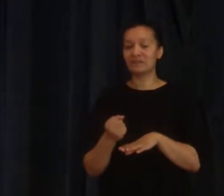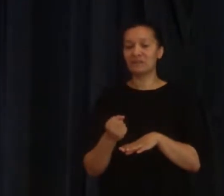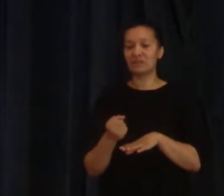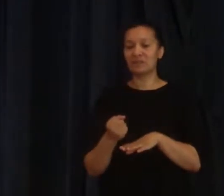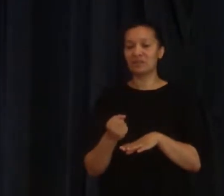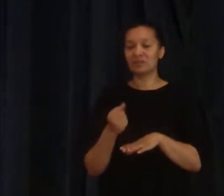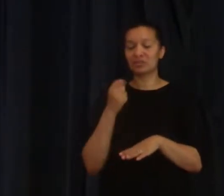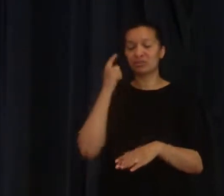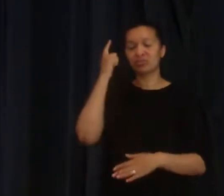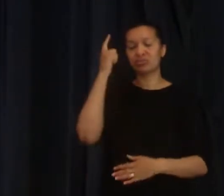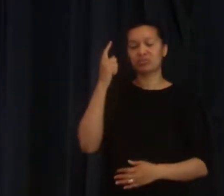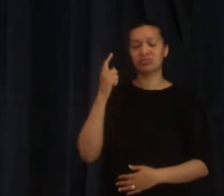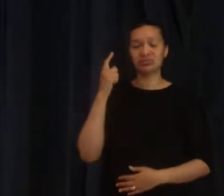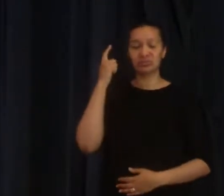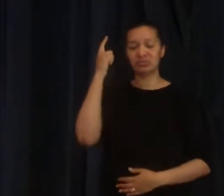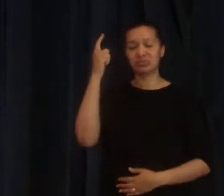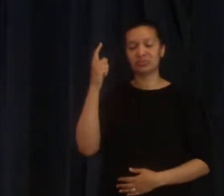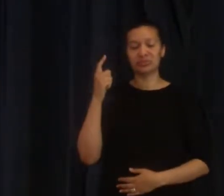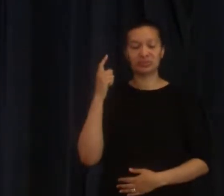pondering